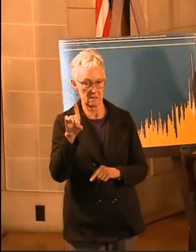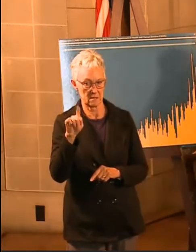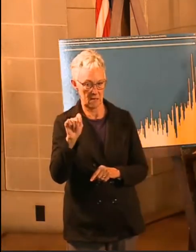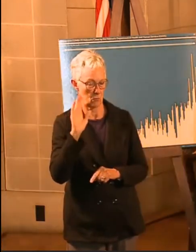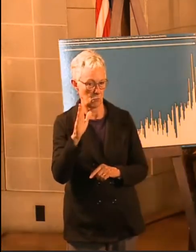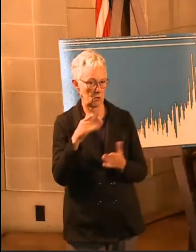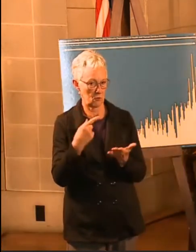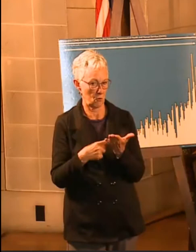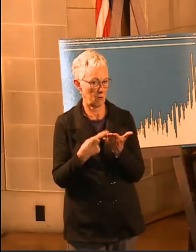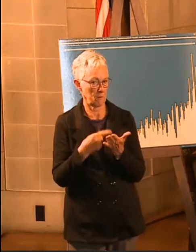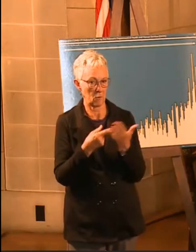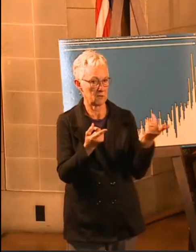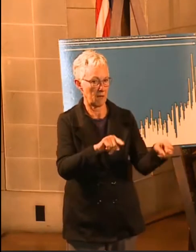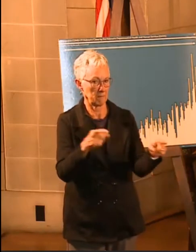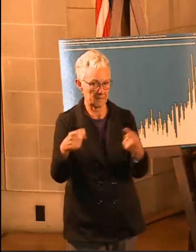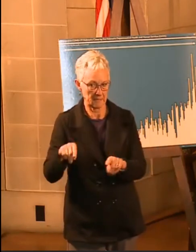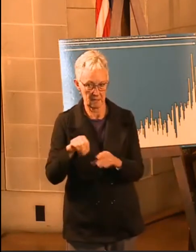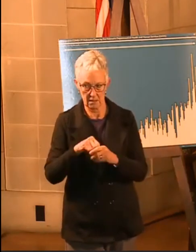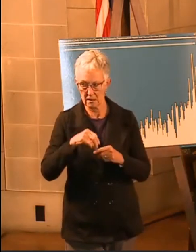Thank you, Governor.